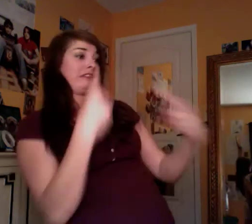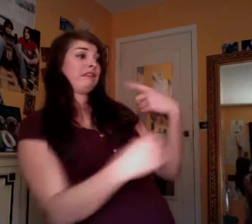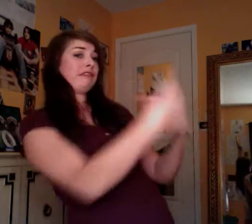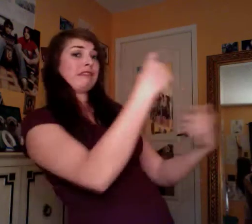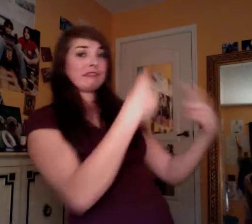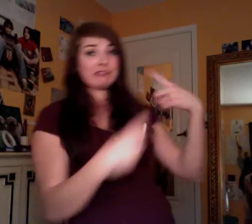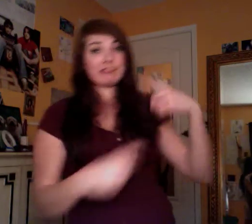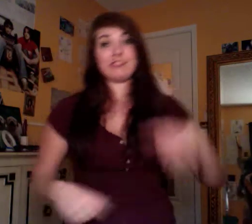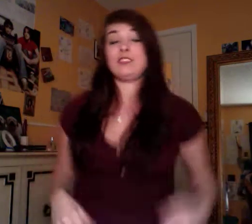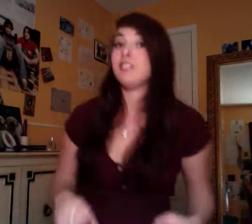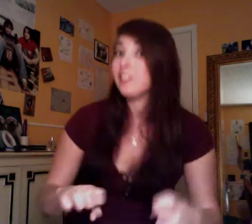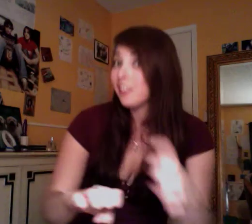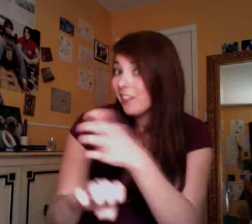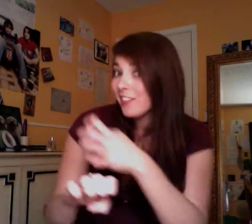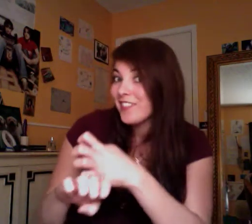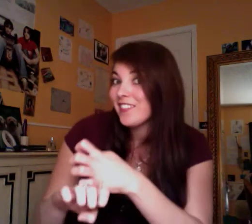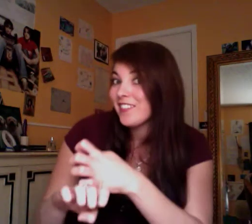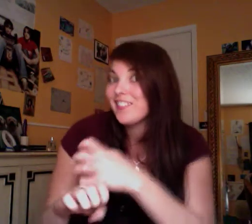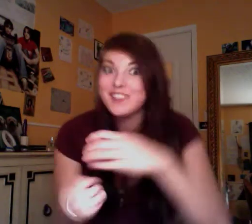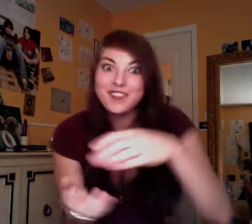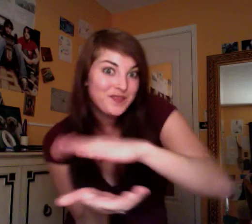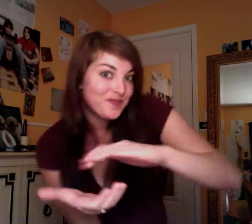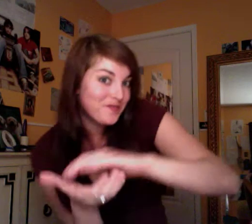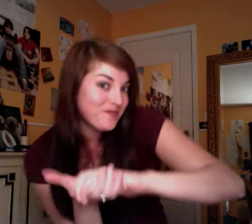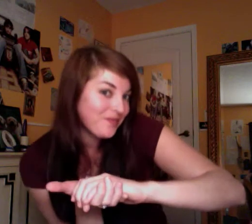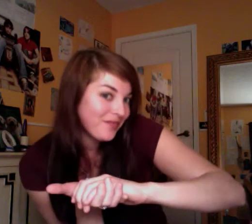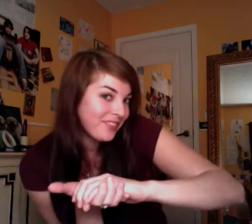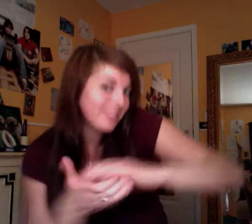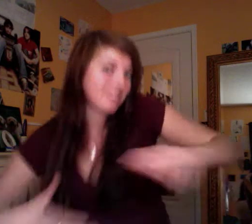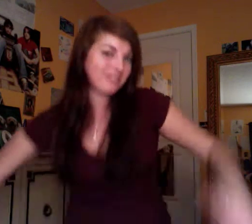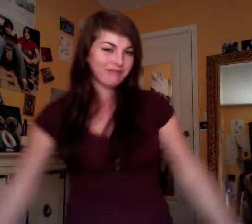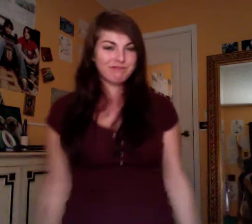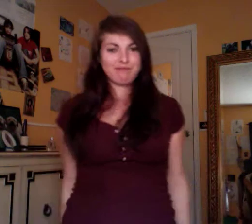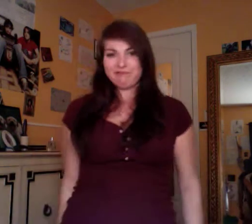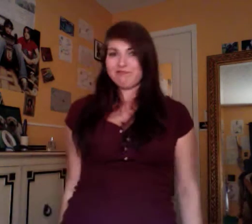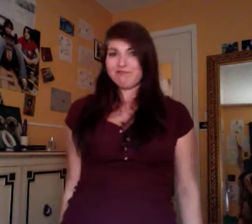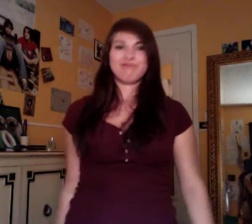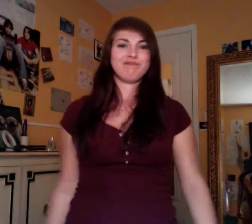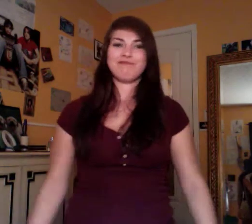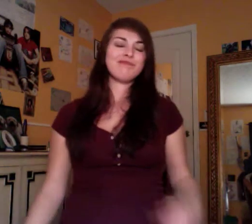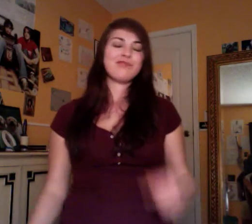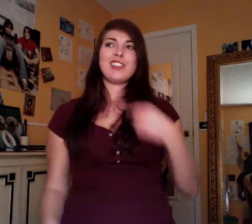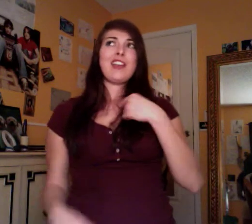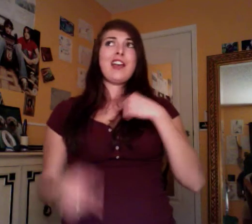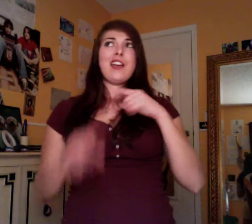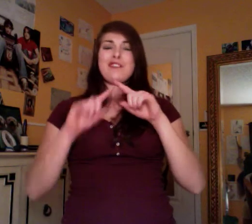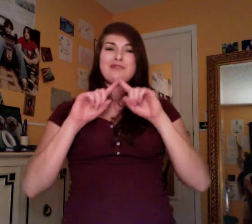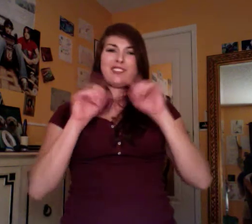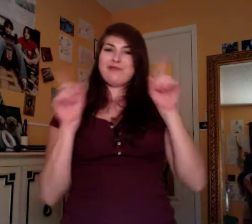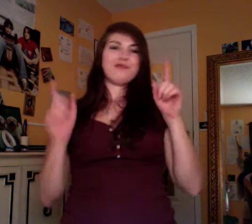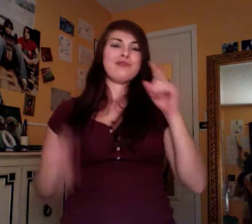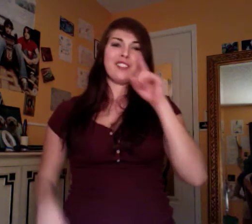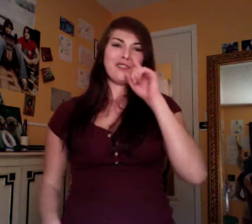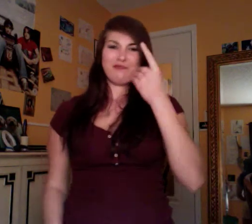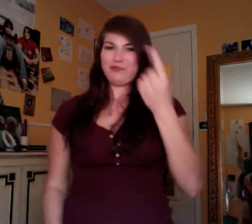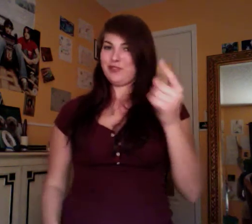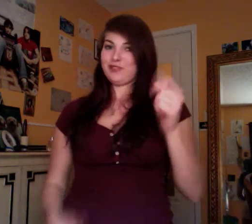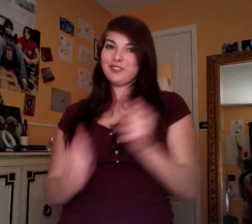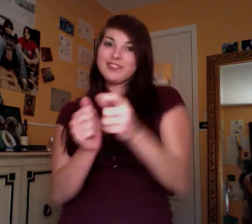asking, just where our future is, but I'm not bored of you,